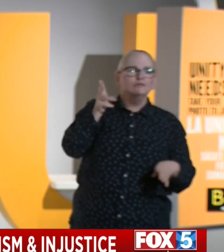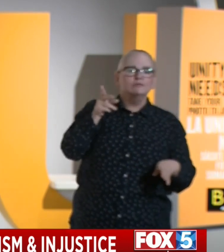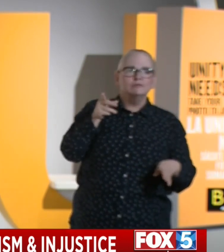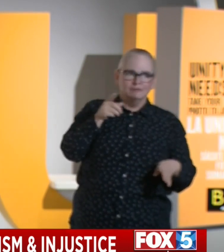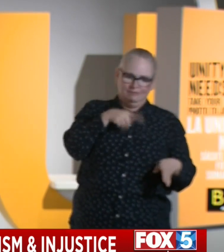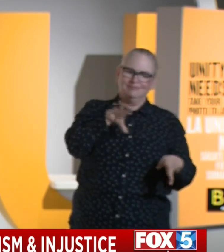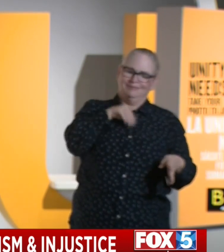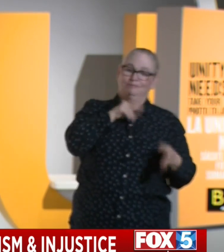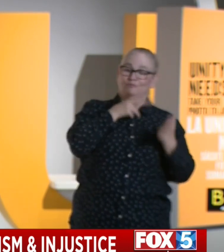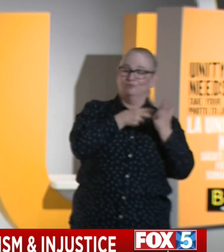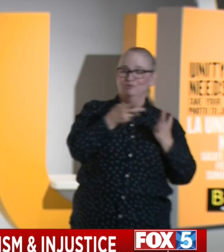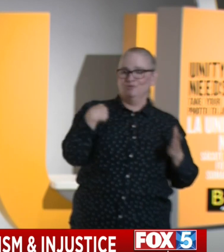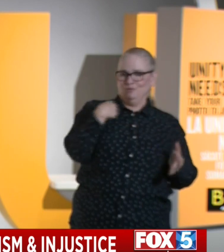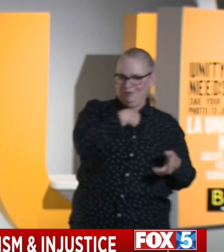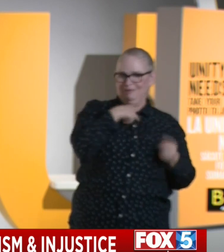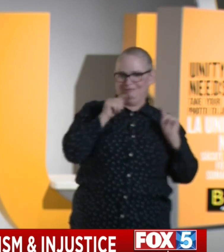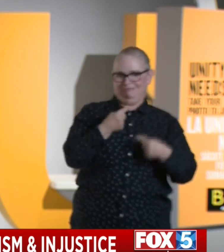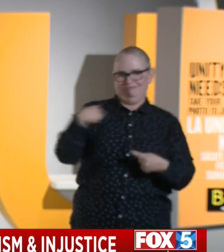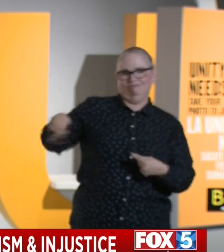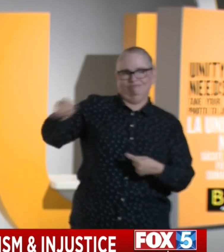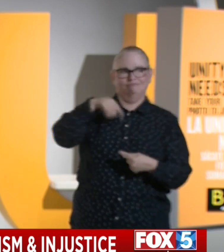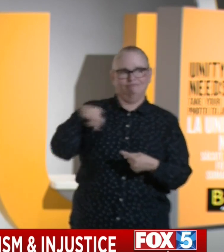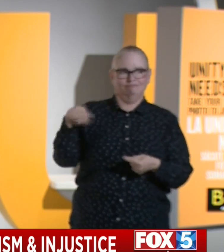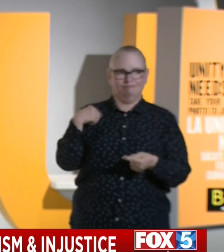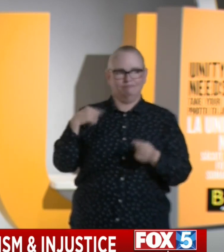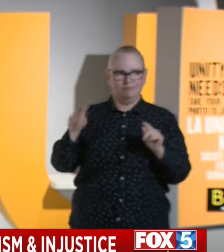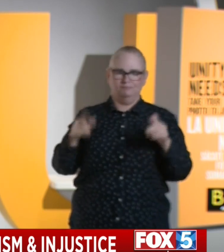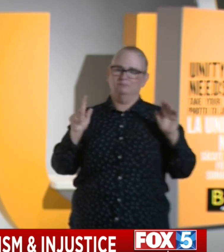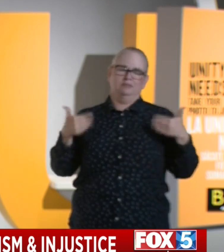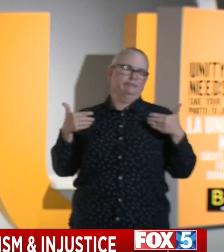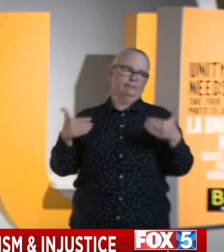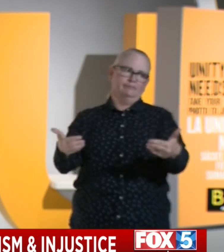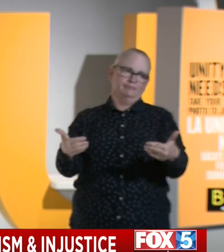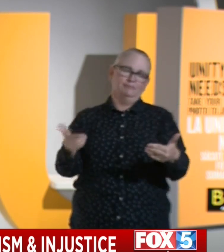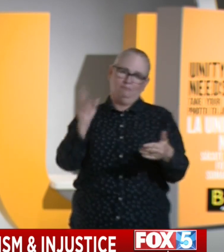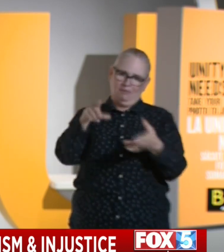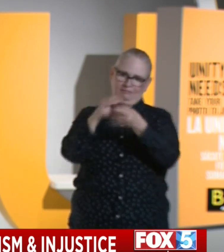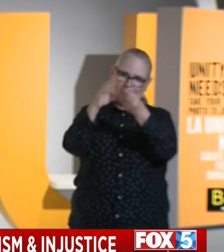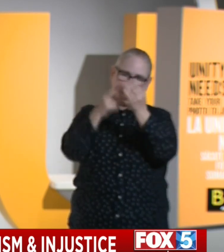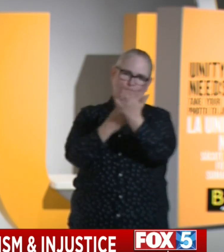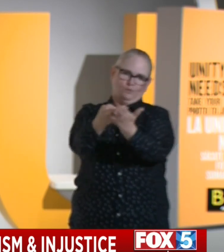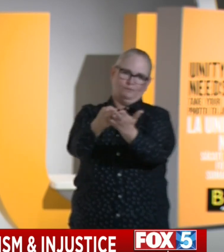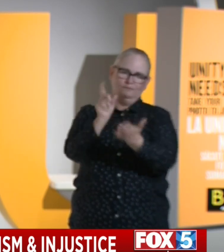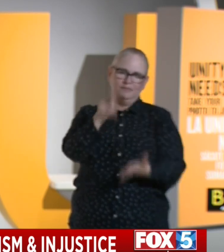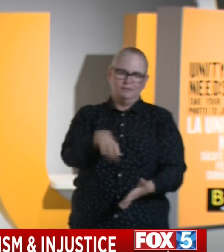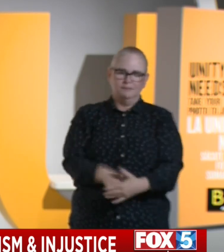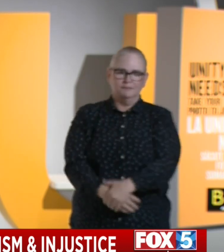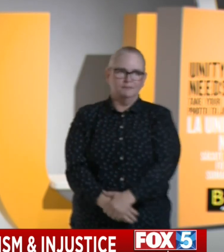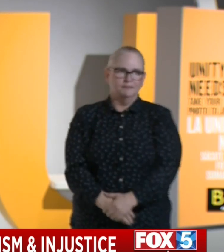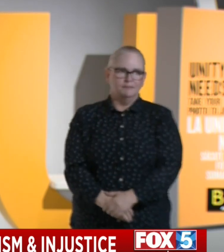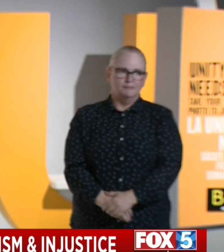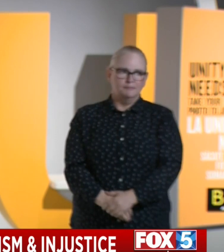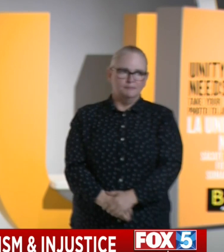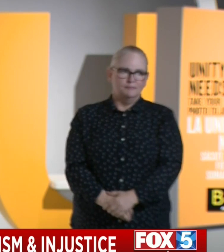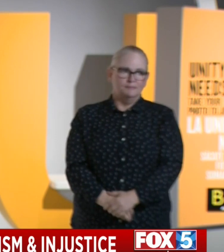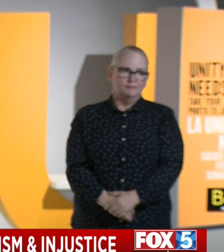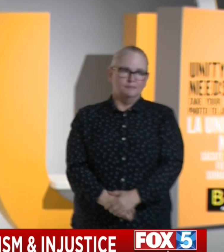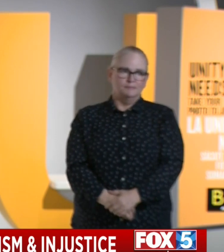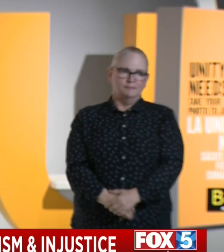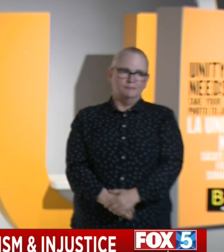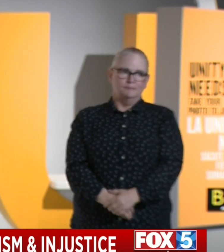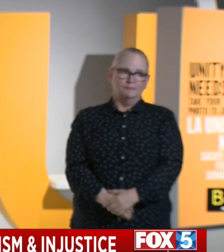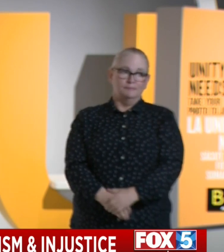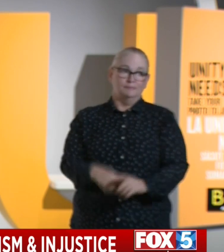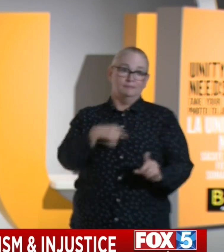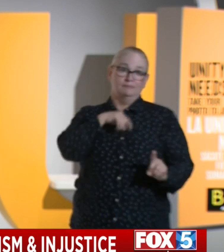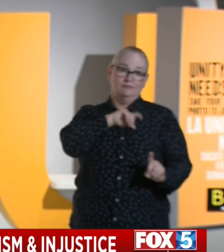represent, and you move forward. And I think that's what we need to do here. I also spent 30 years as a cop, as the governor mentioned. So